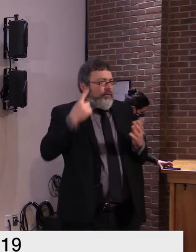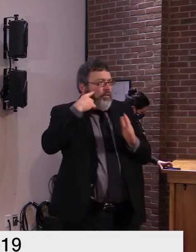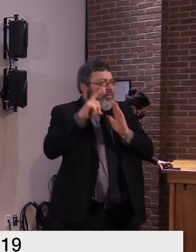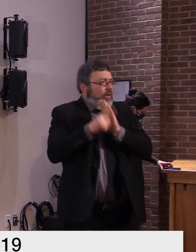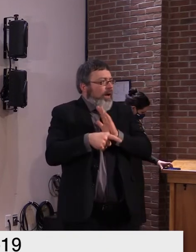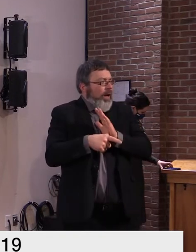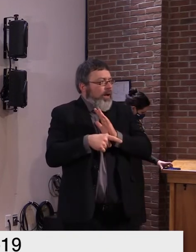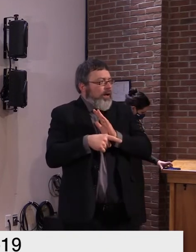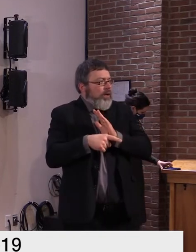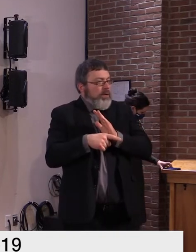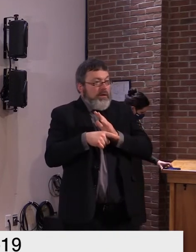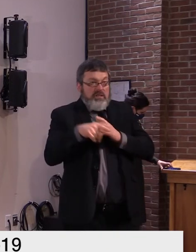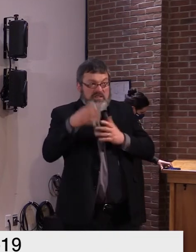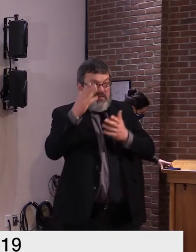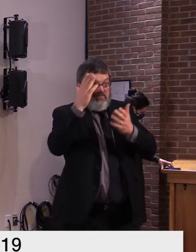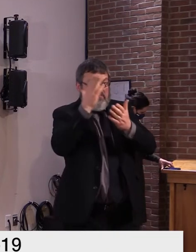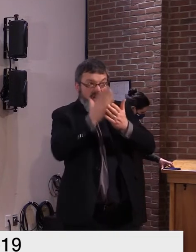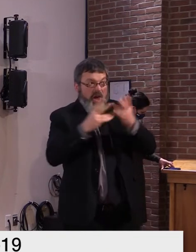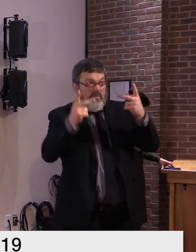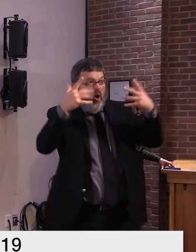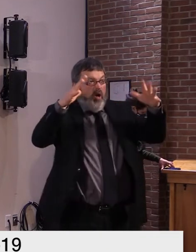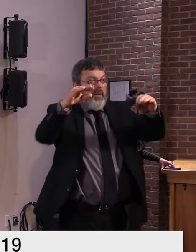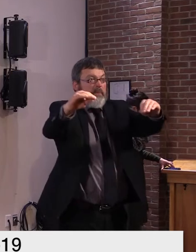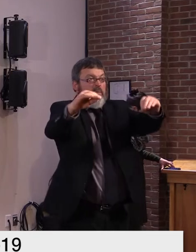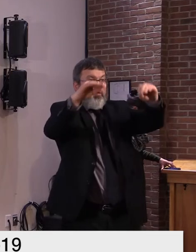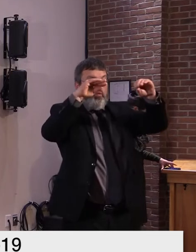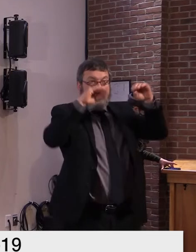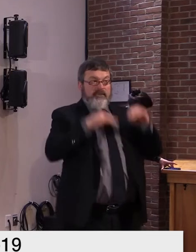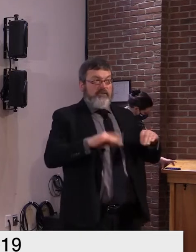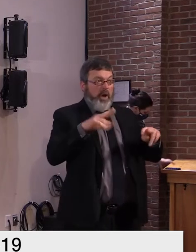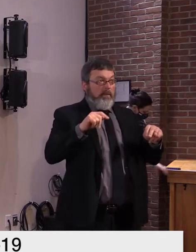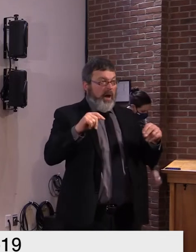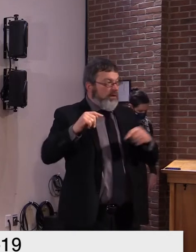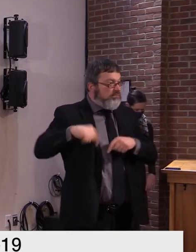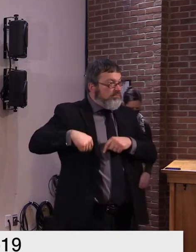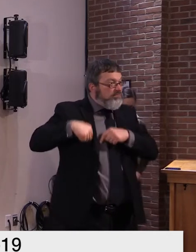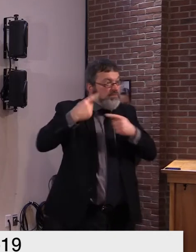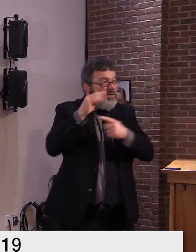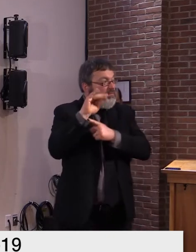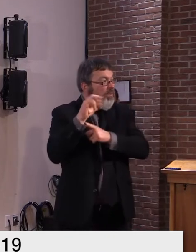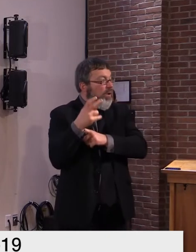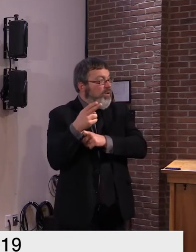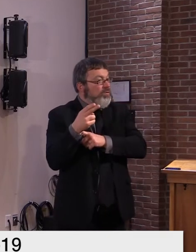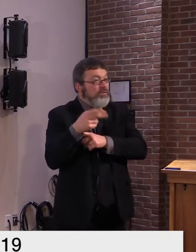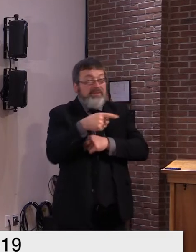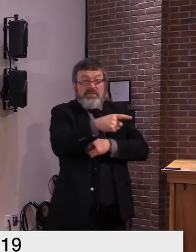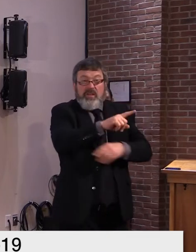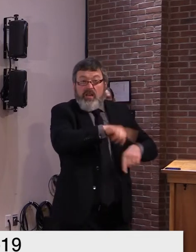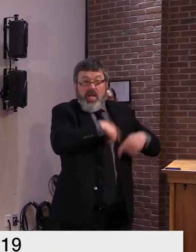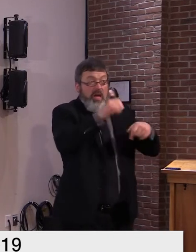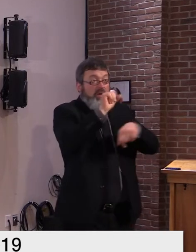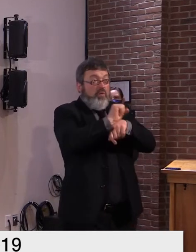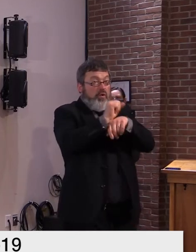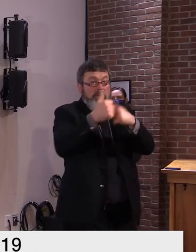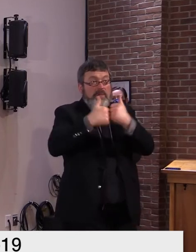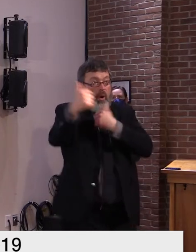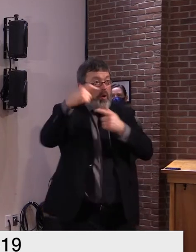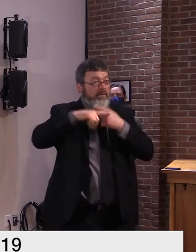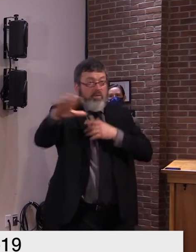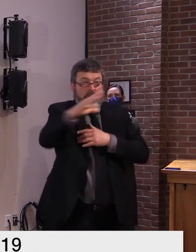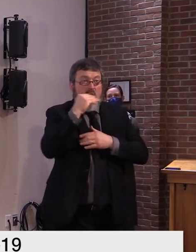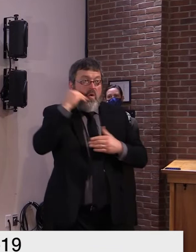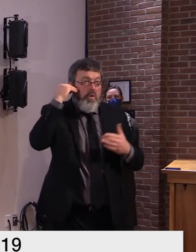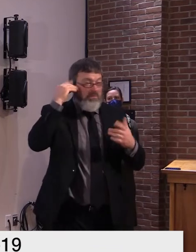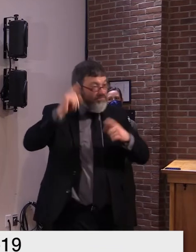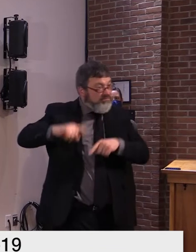work remotely so we have many people in that category as well we keep watching the data that's really important to us